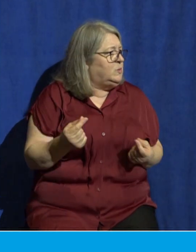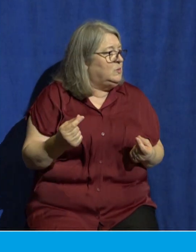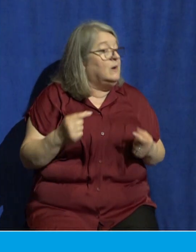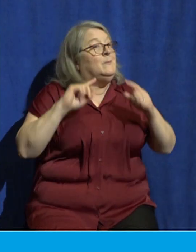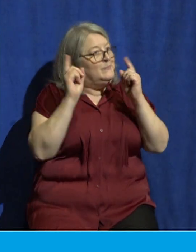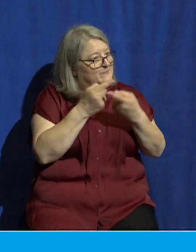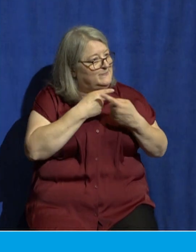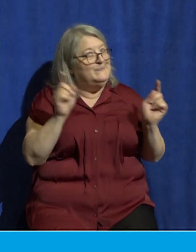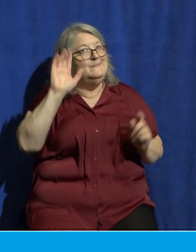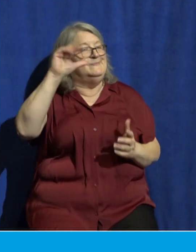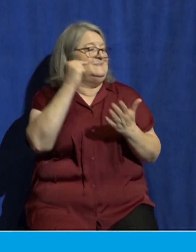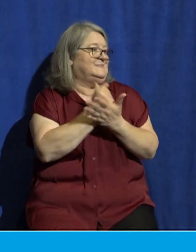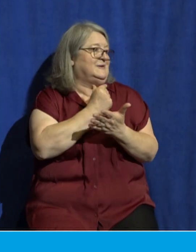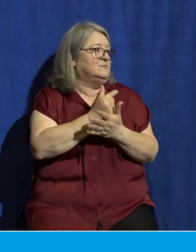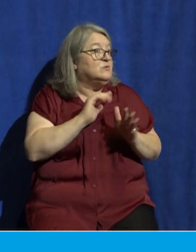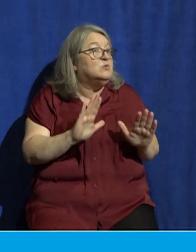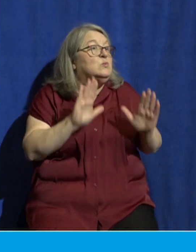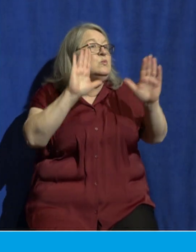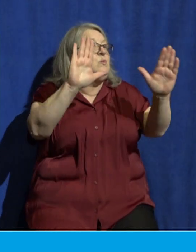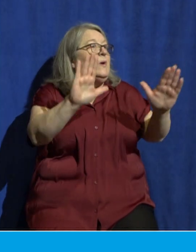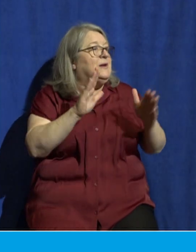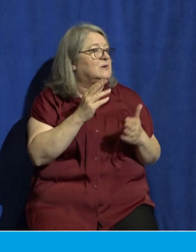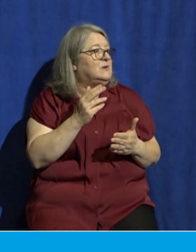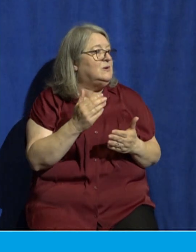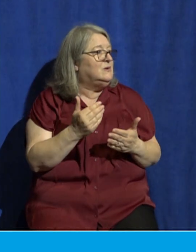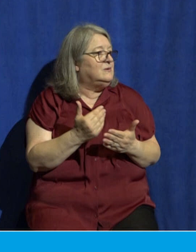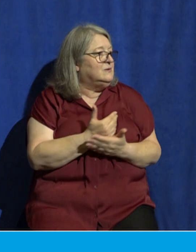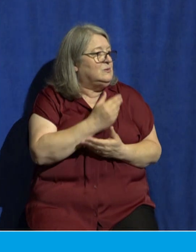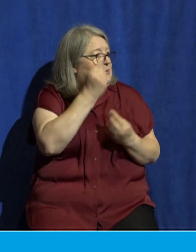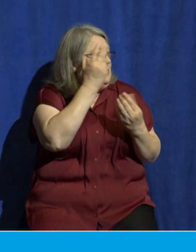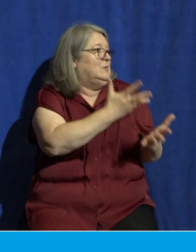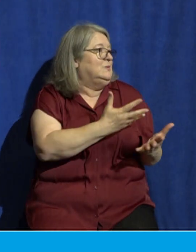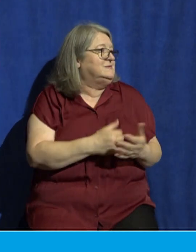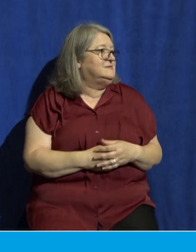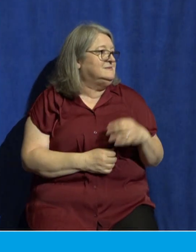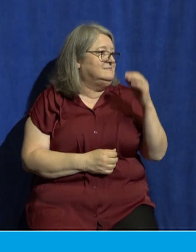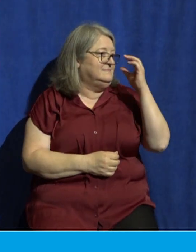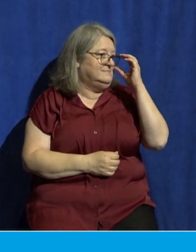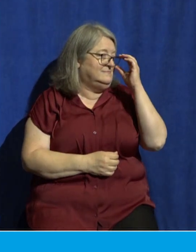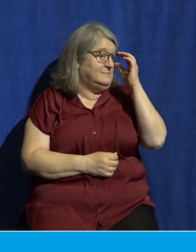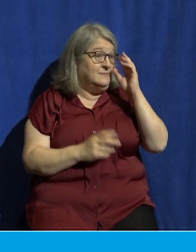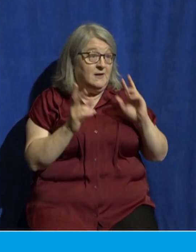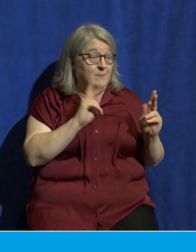the great news that although you and I and people we know and love and people we don't even know yet